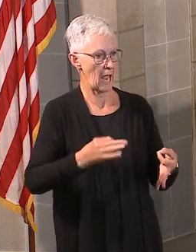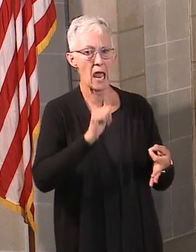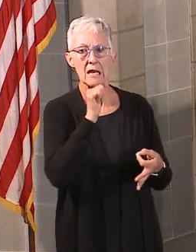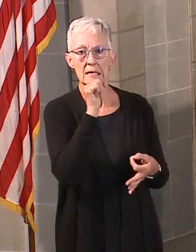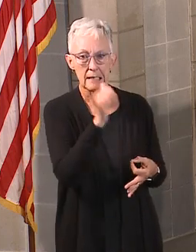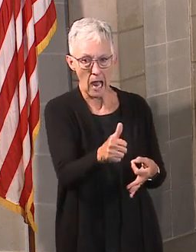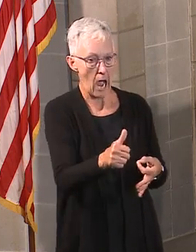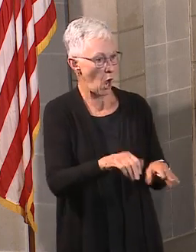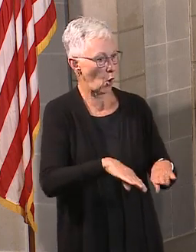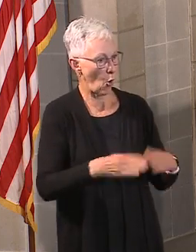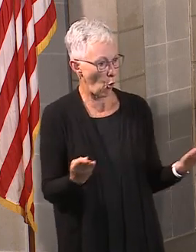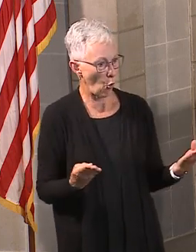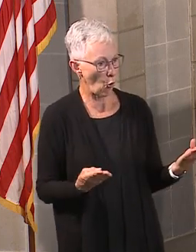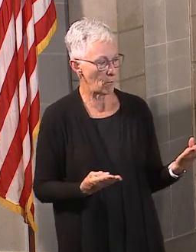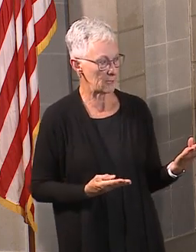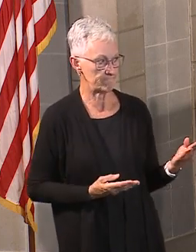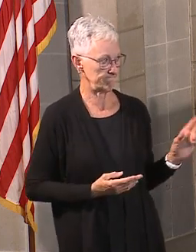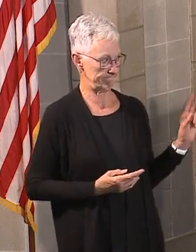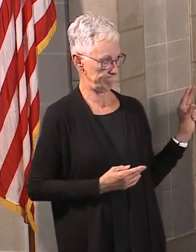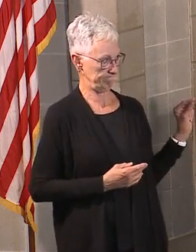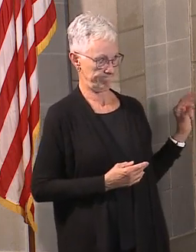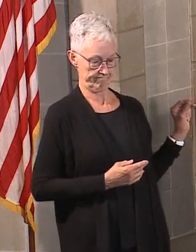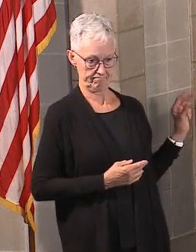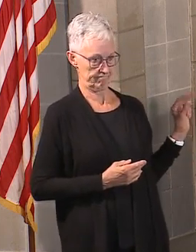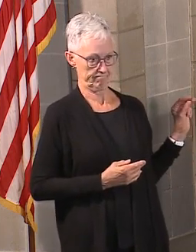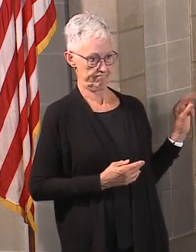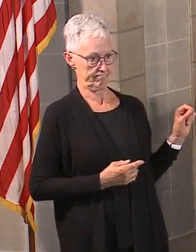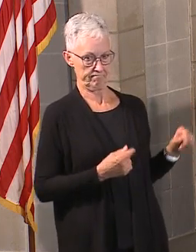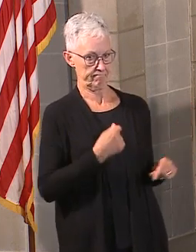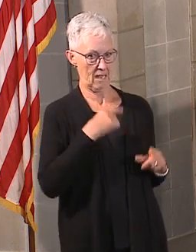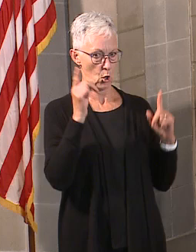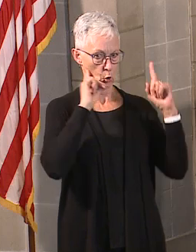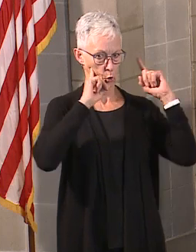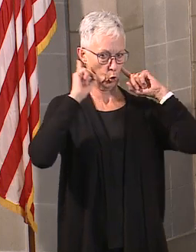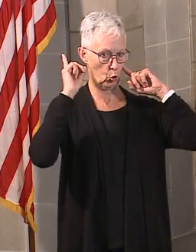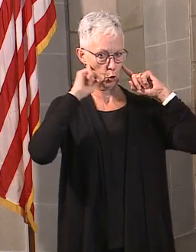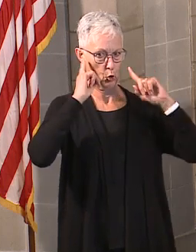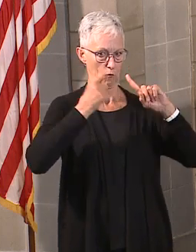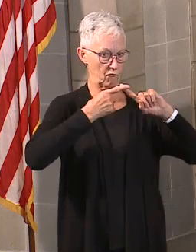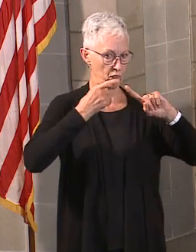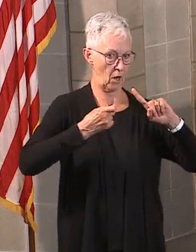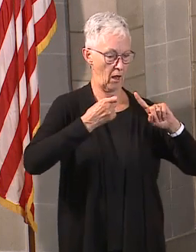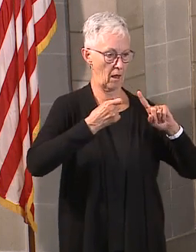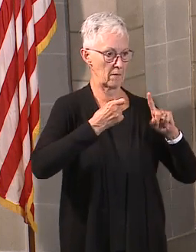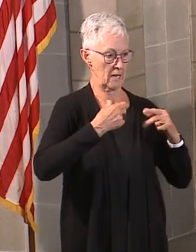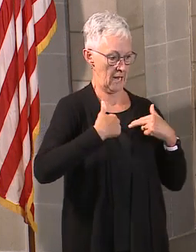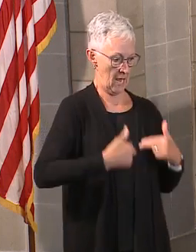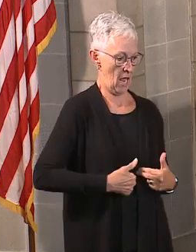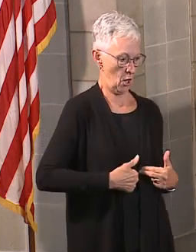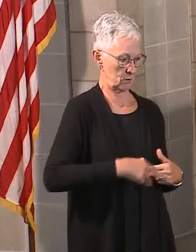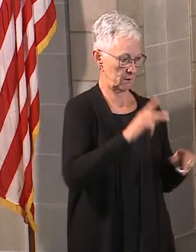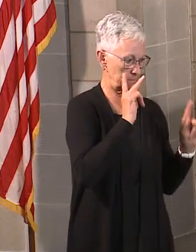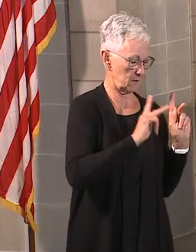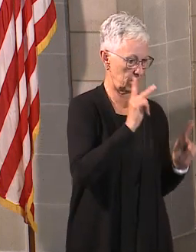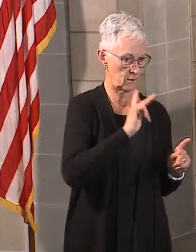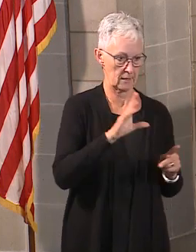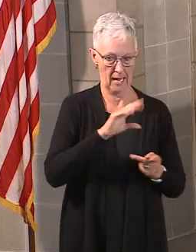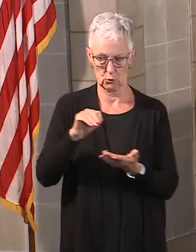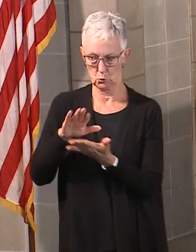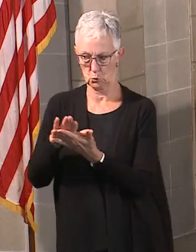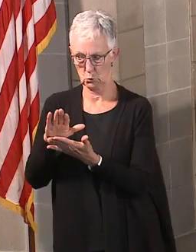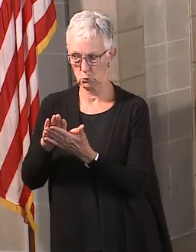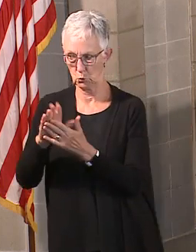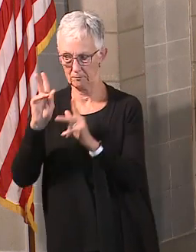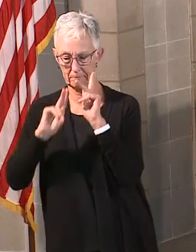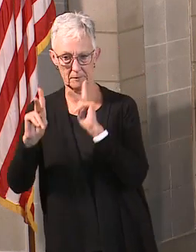No, actually, right now, and again, I think I hear this from school officials, from local public health officials, everyone's really on this path of trying to